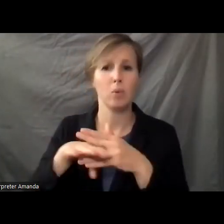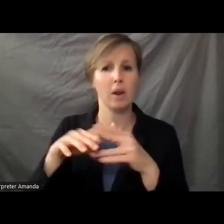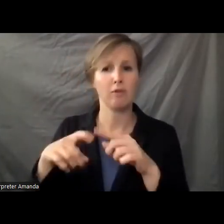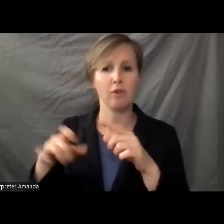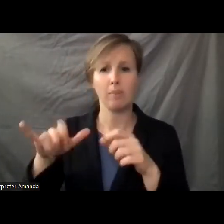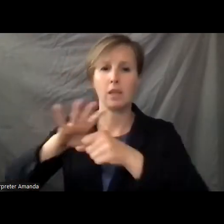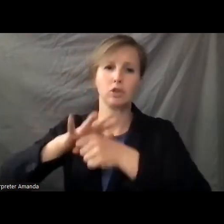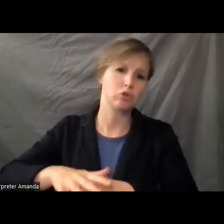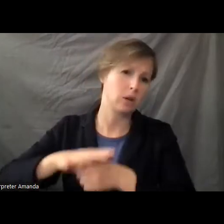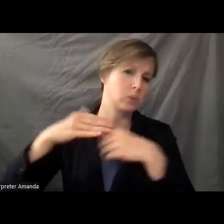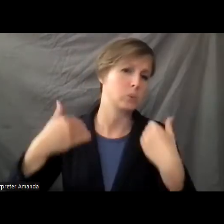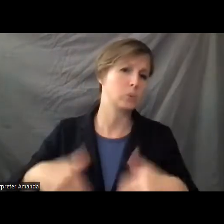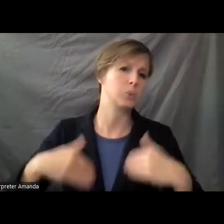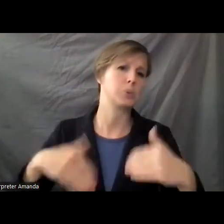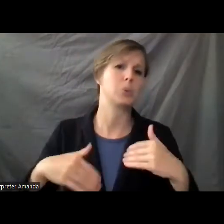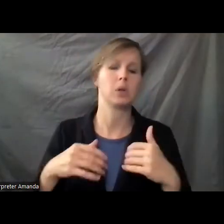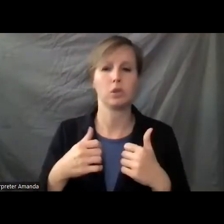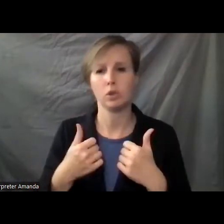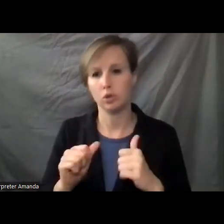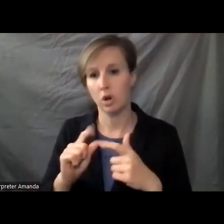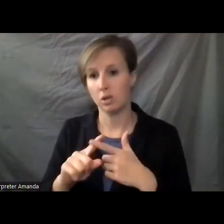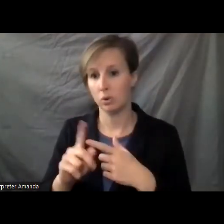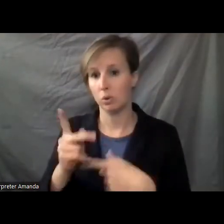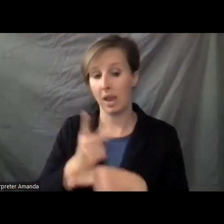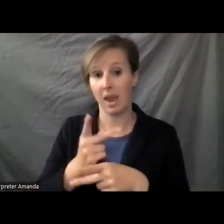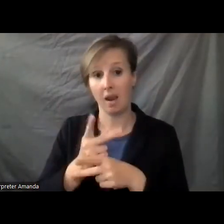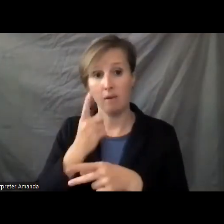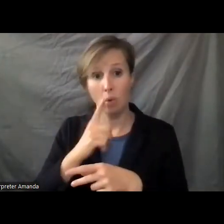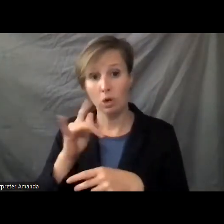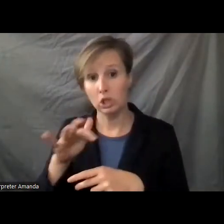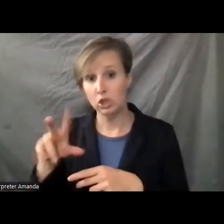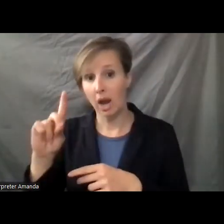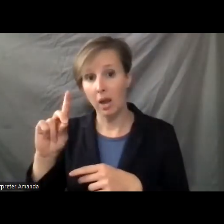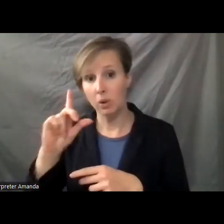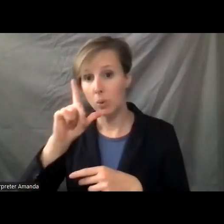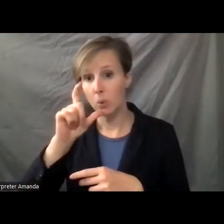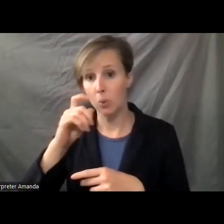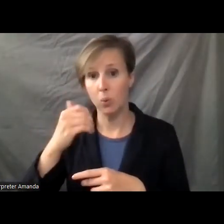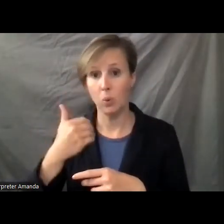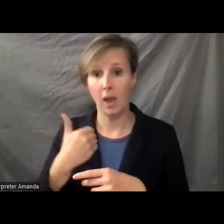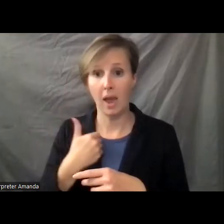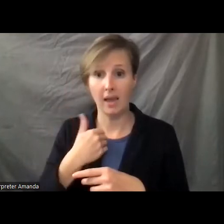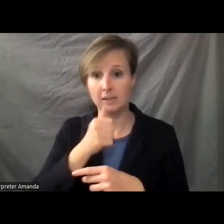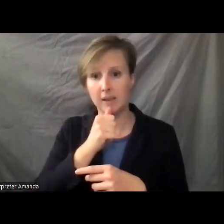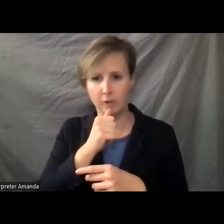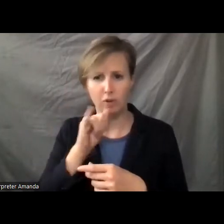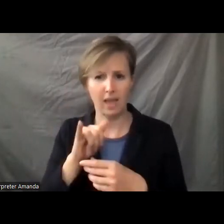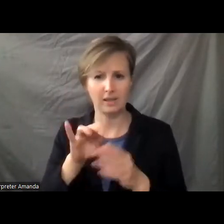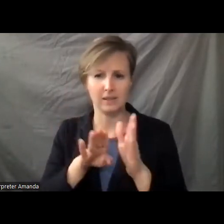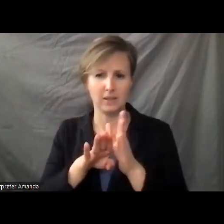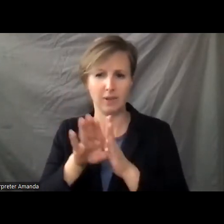stress that's inherent in trying to, you know, to care for a child that's suffered those developmental issues.